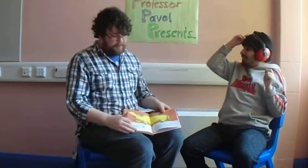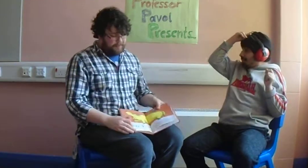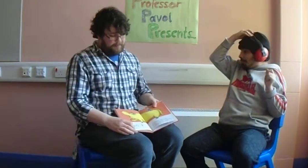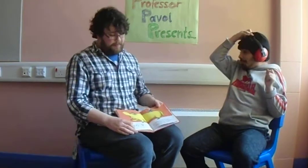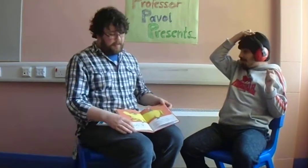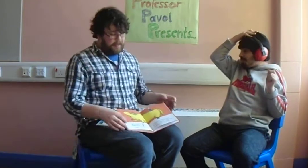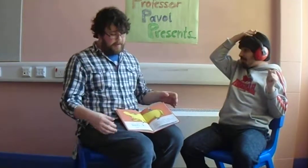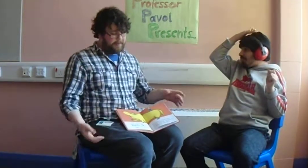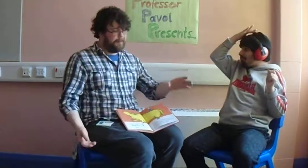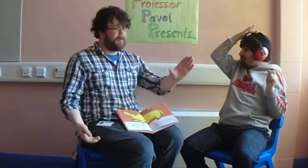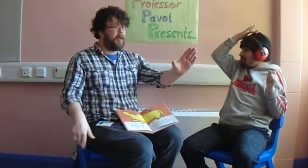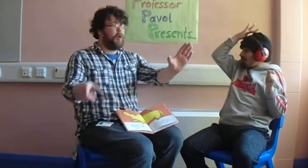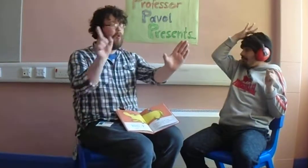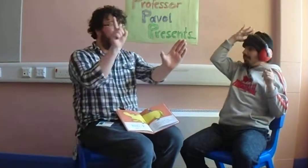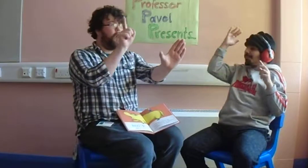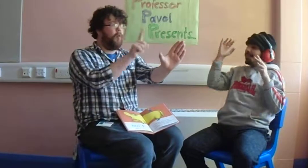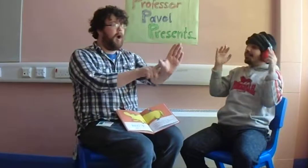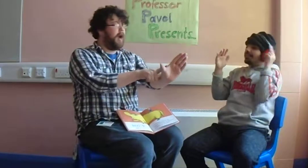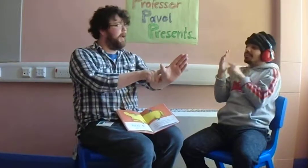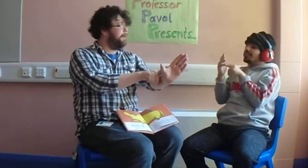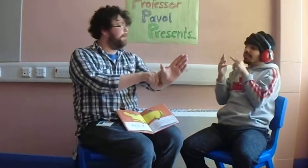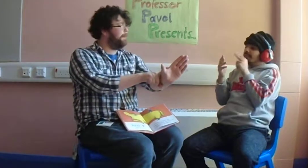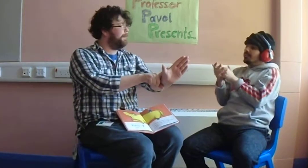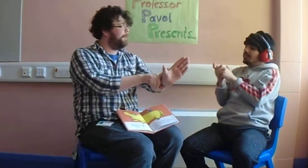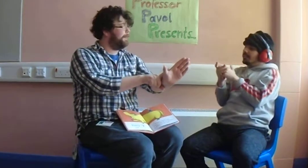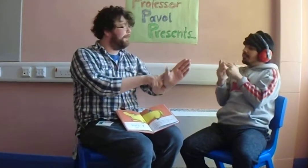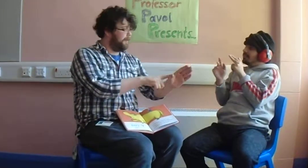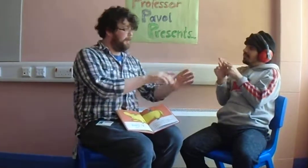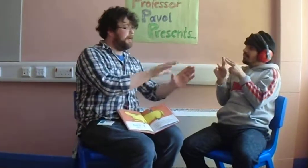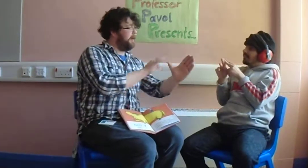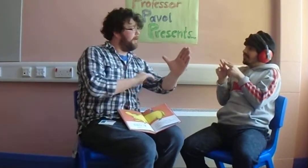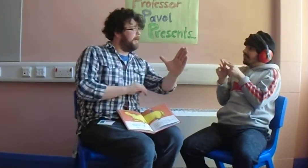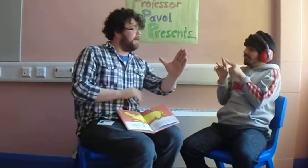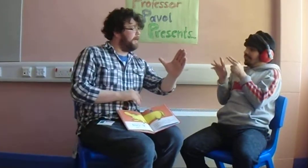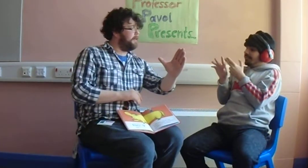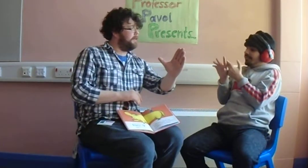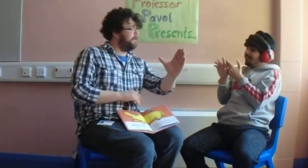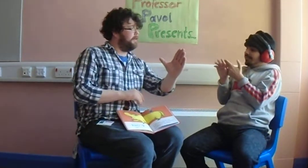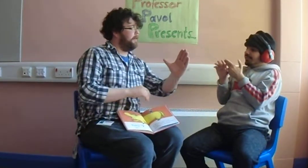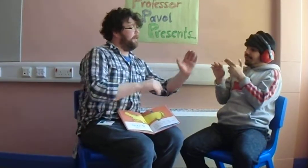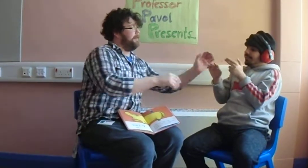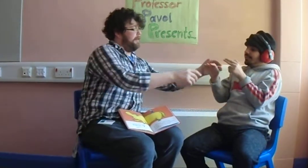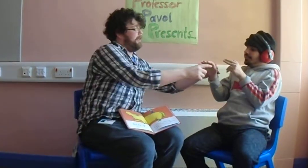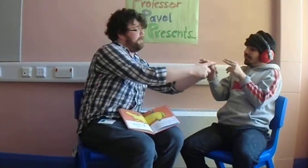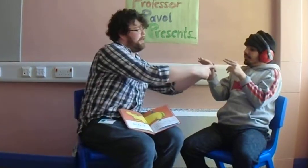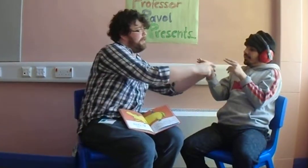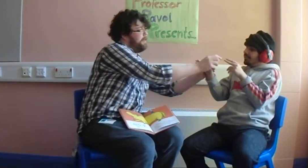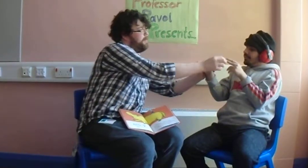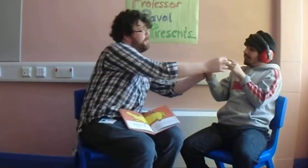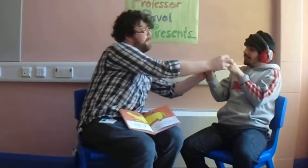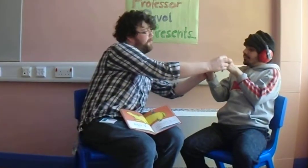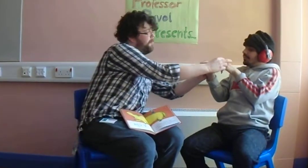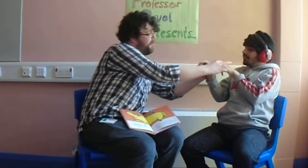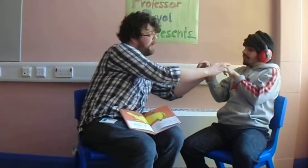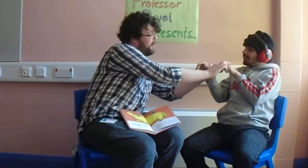OK. Y. Pretty good. One hand. That's it. And then one finger